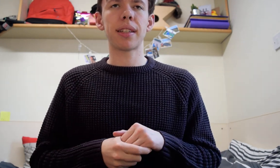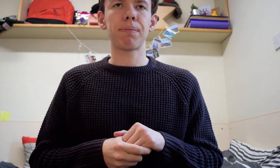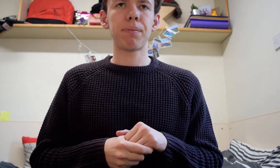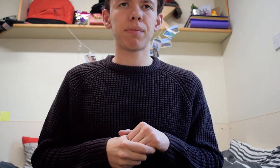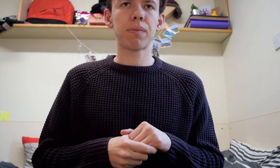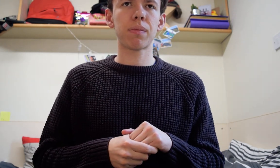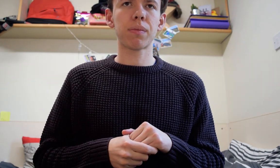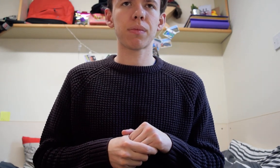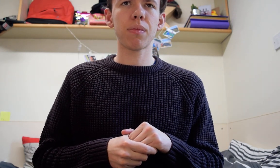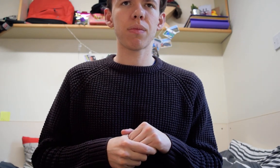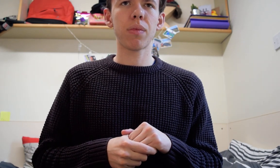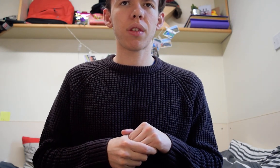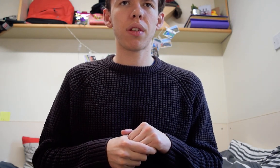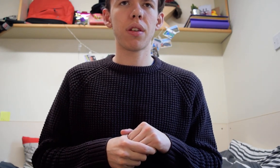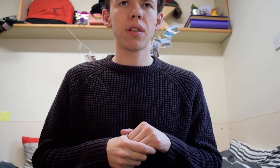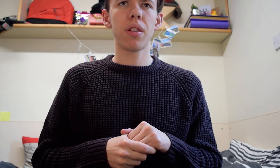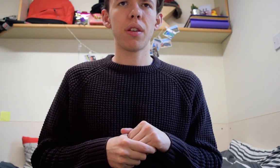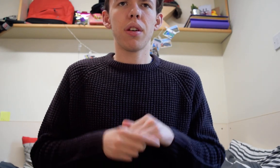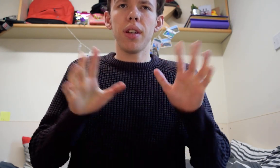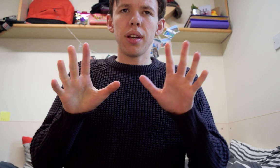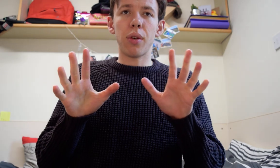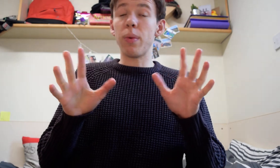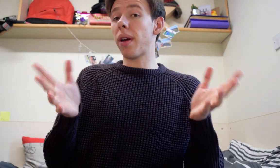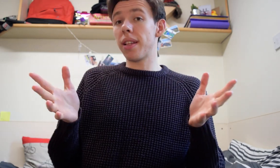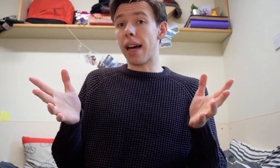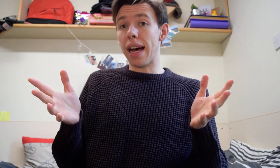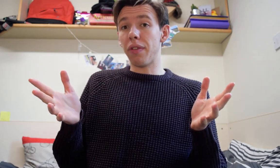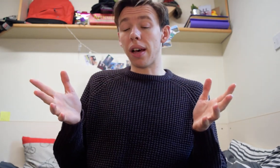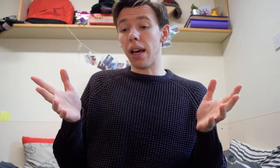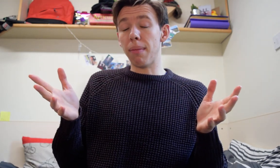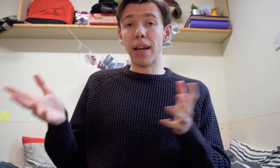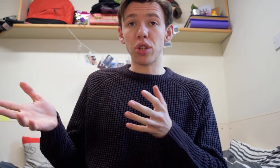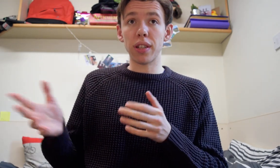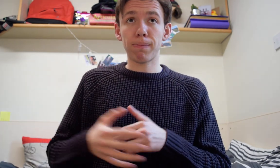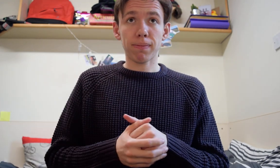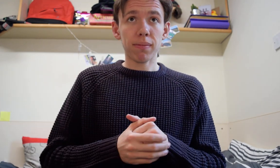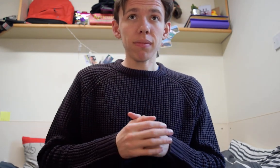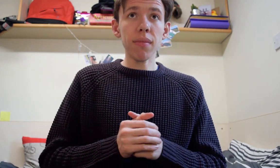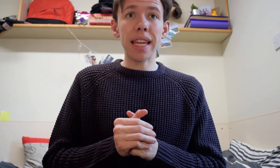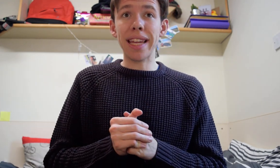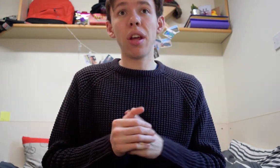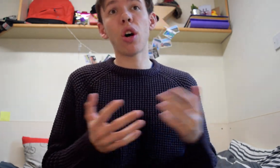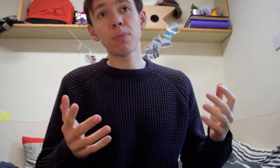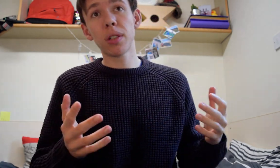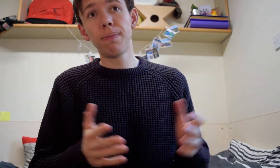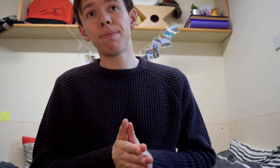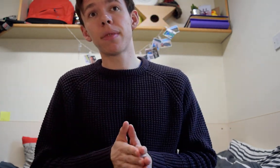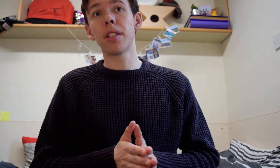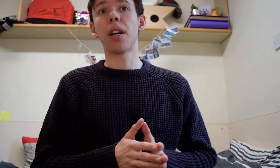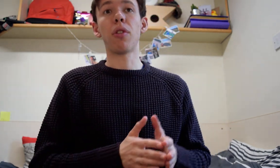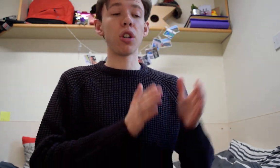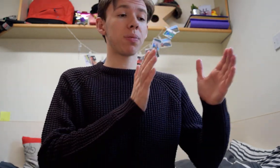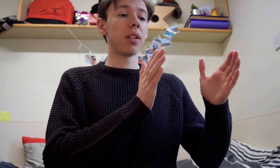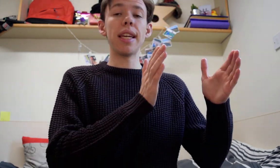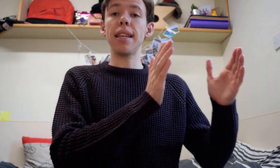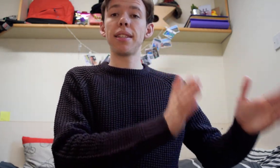we might have a patient in hospital the sign for hospital is